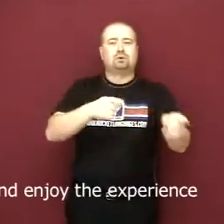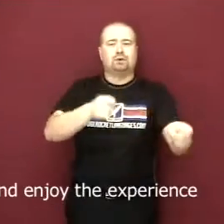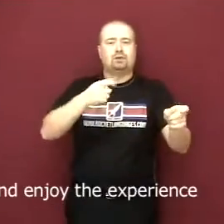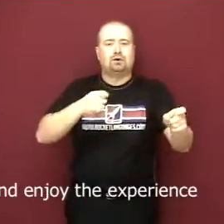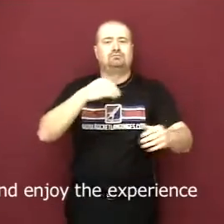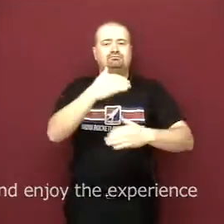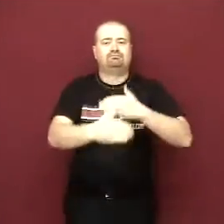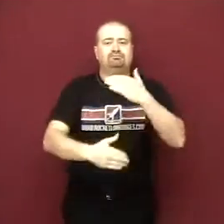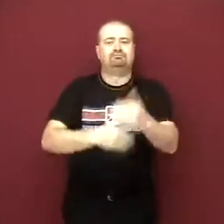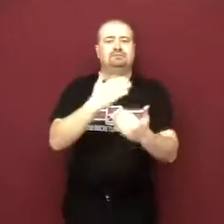experience.